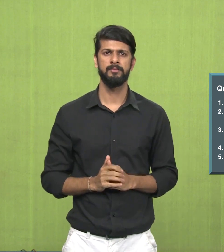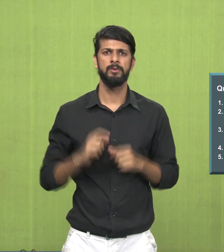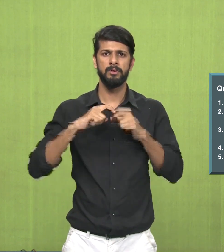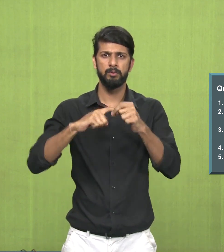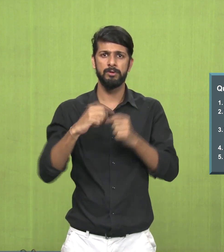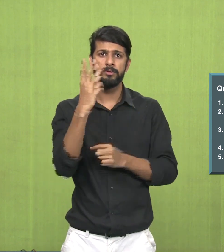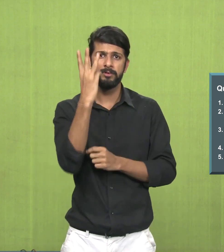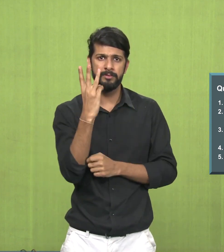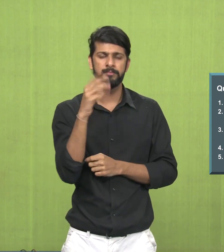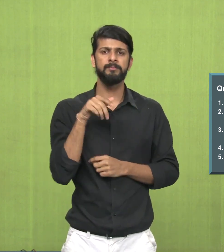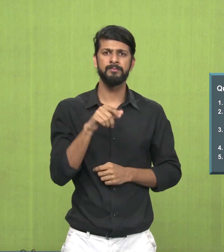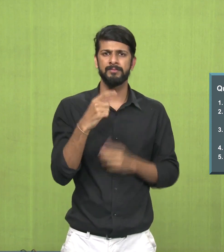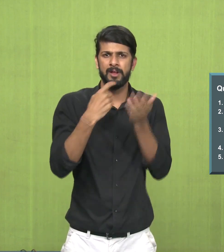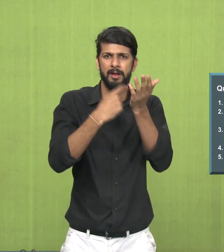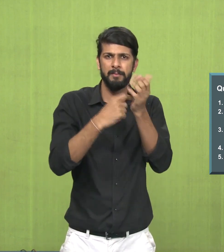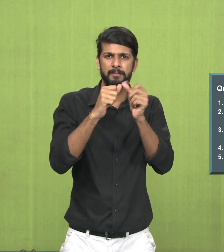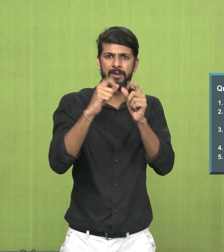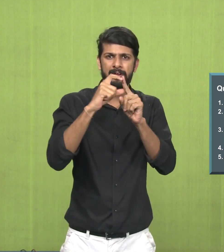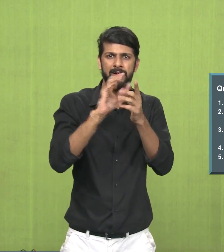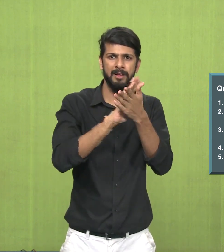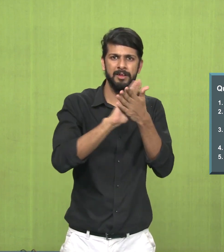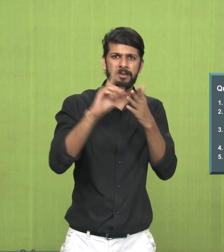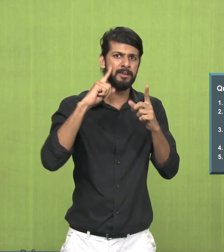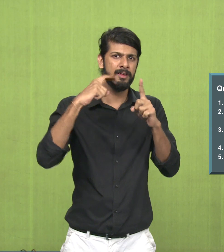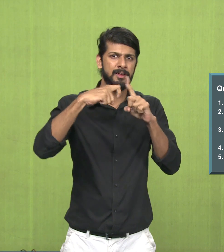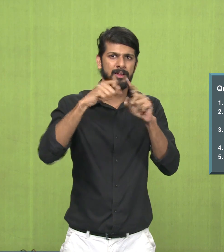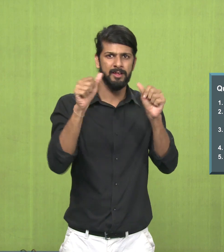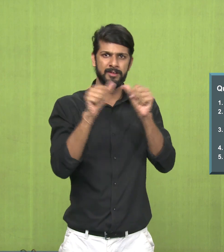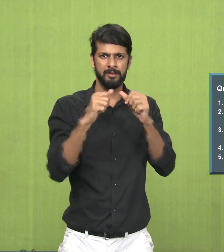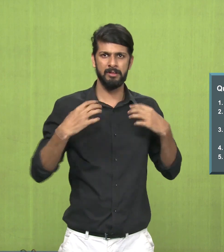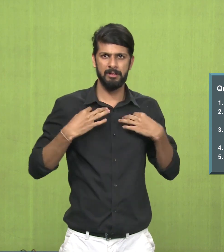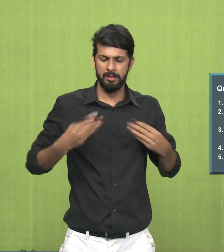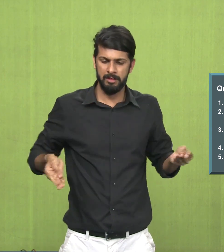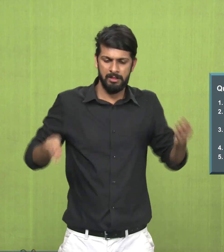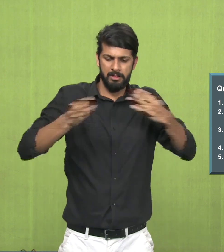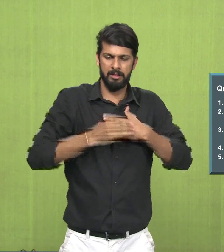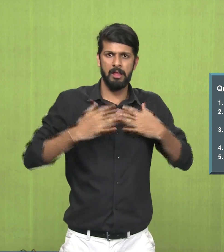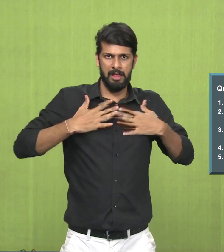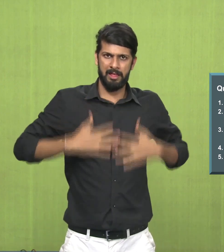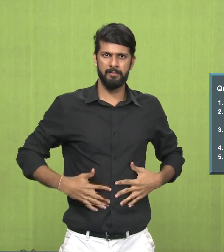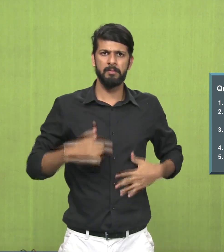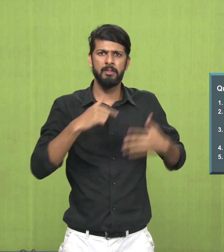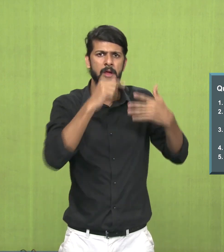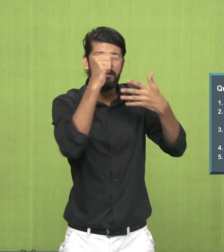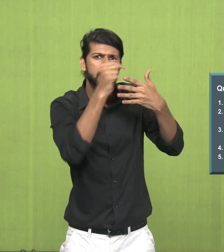Question number 3, what kind of dress is Radhika wearing in this painting?